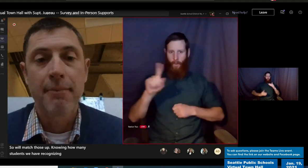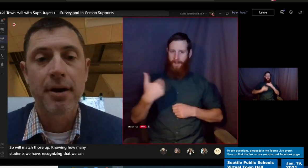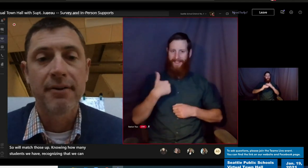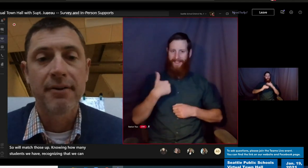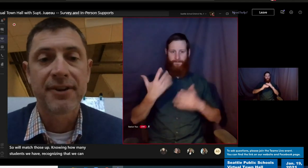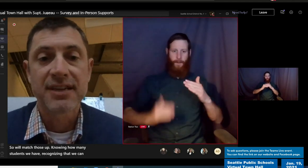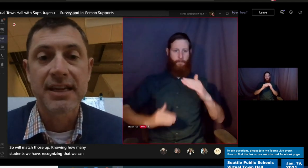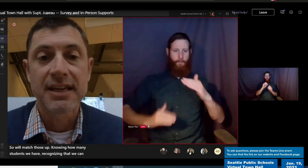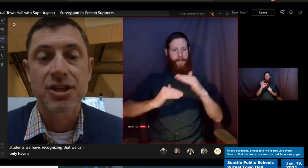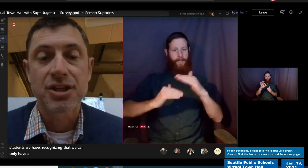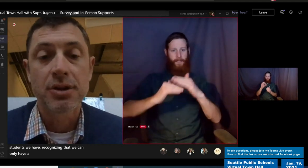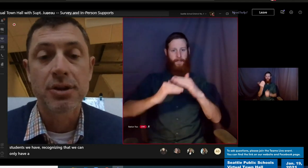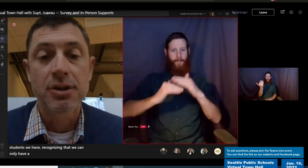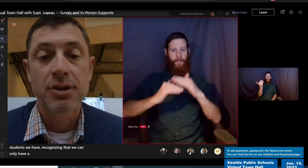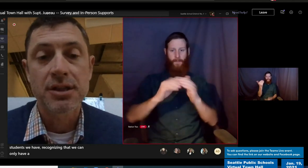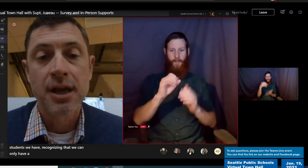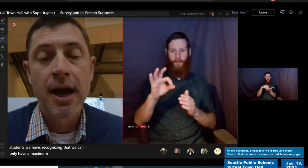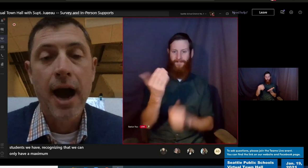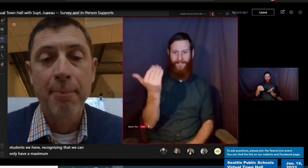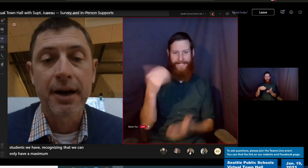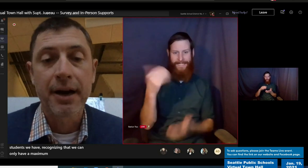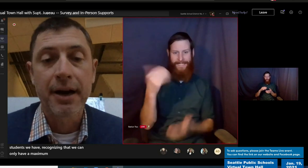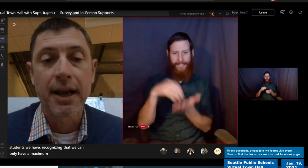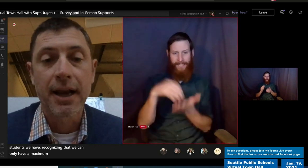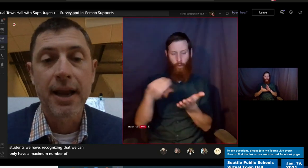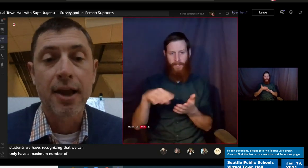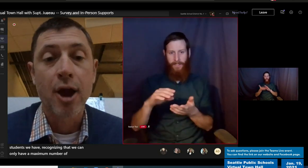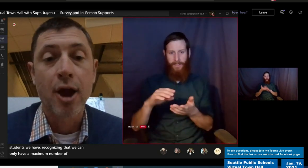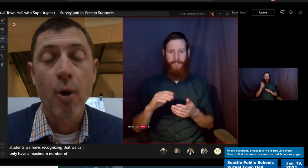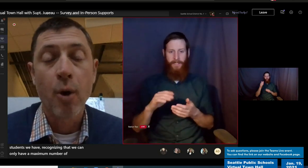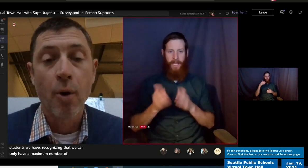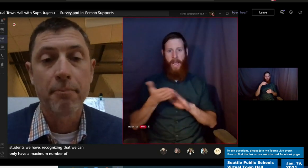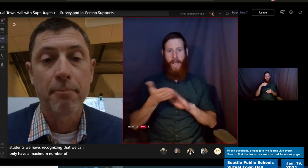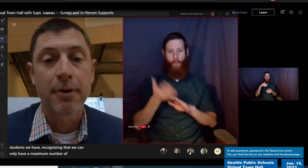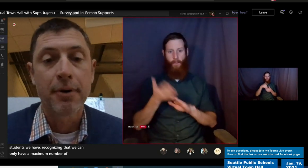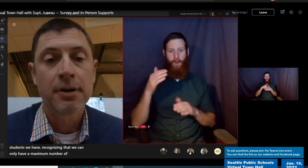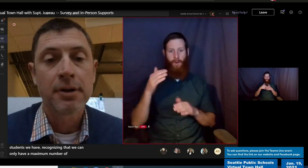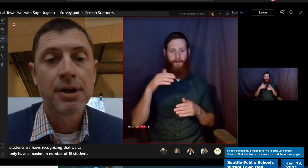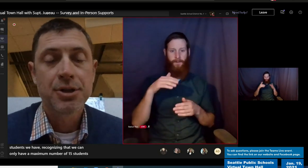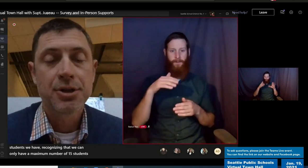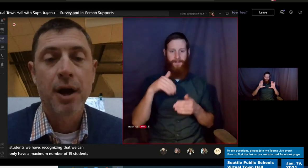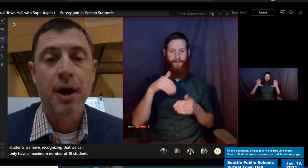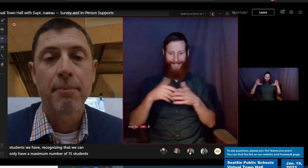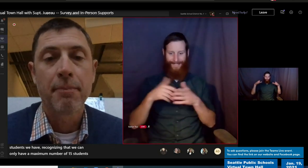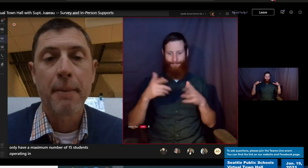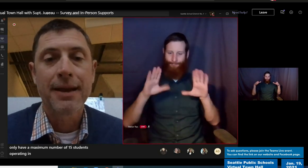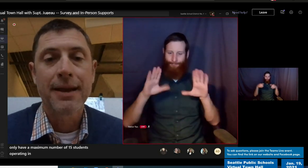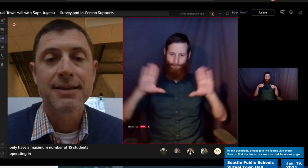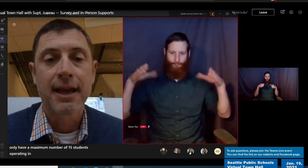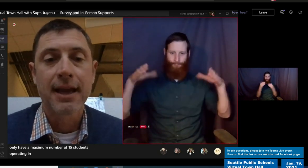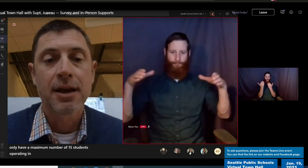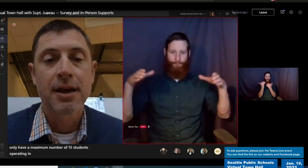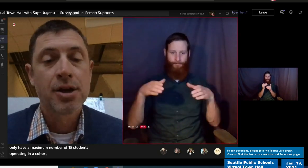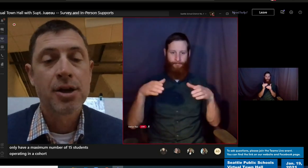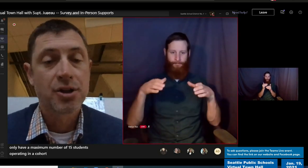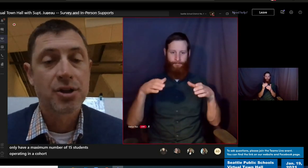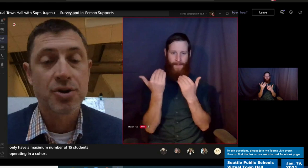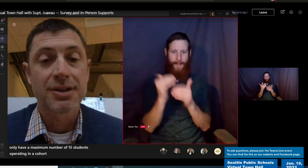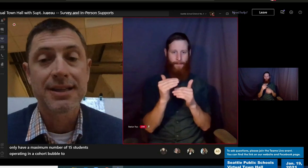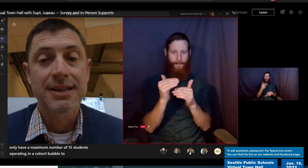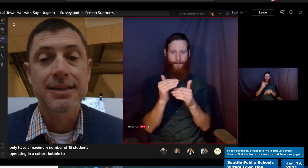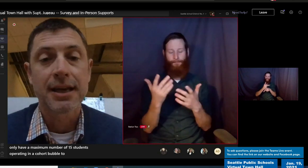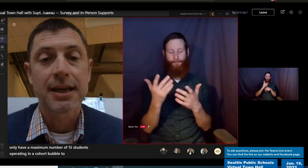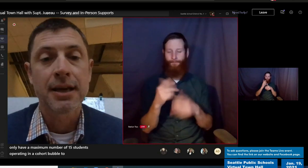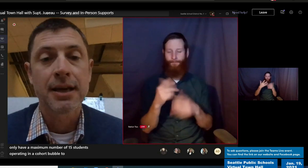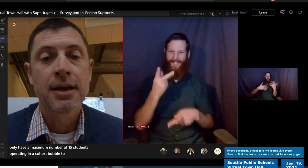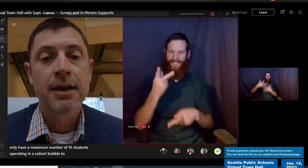15 students operating in a cohort bubble to help maintain social distancing.